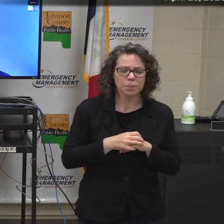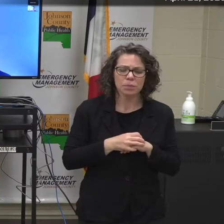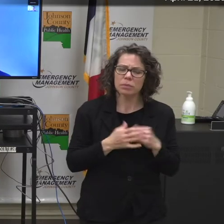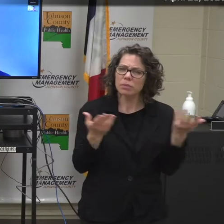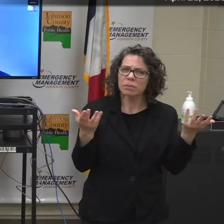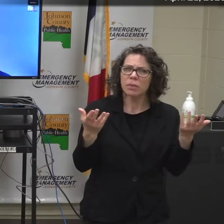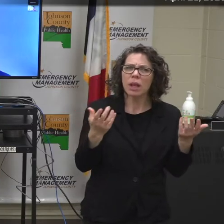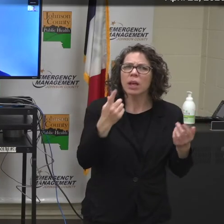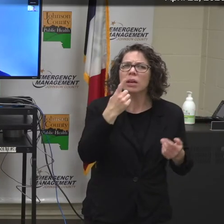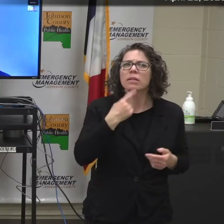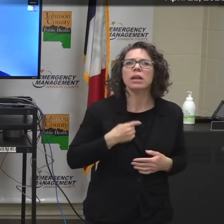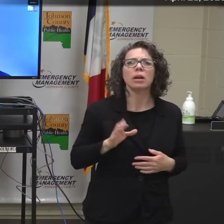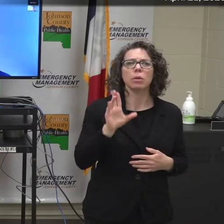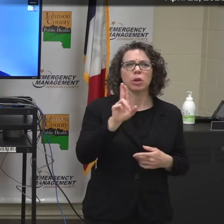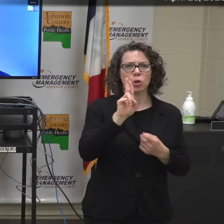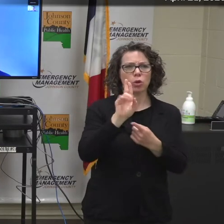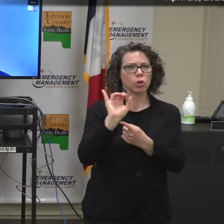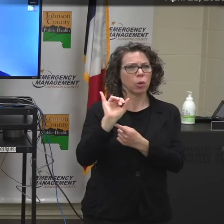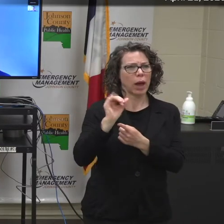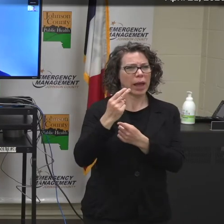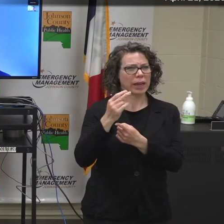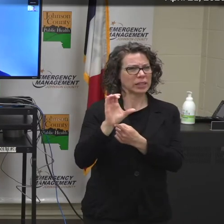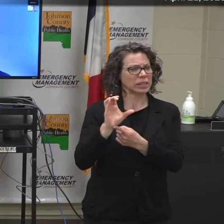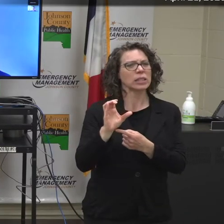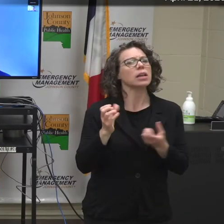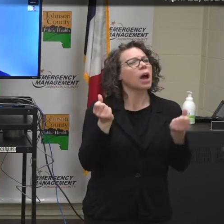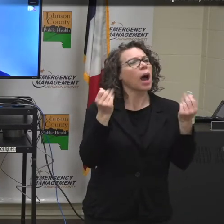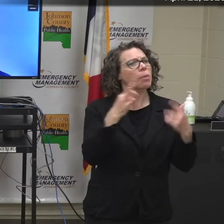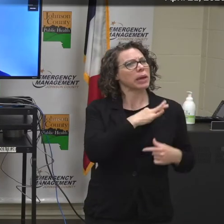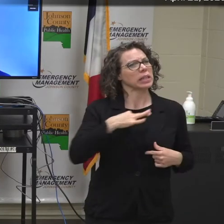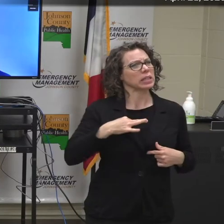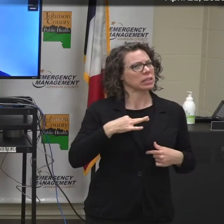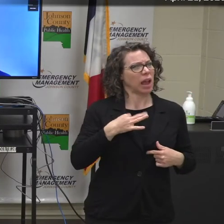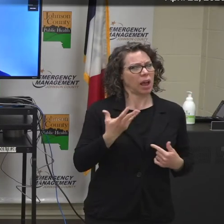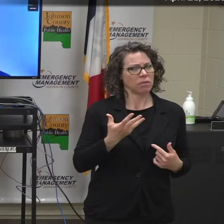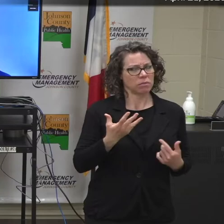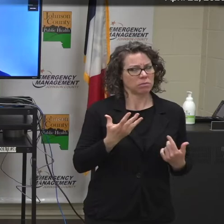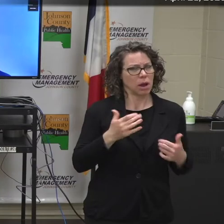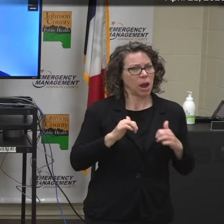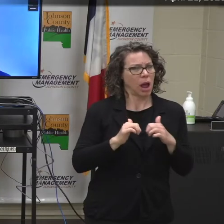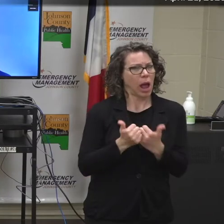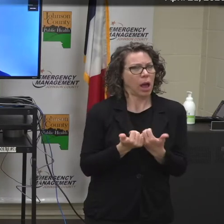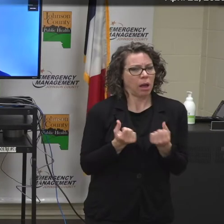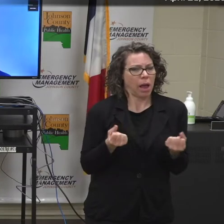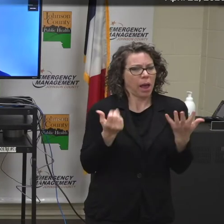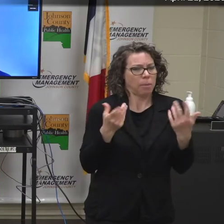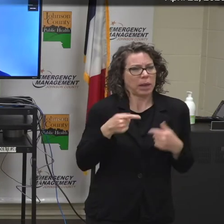staff members have tested positive for COVID-19 and precautions staff are taking?